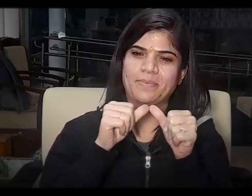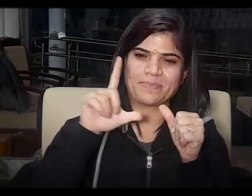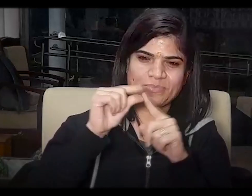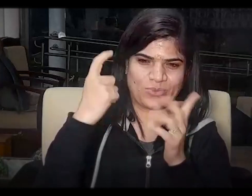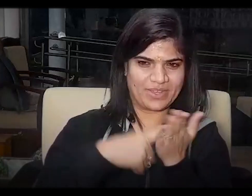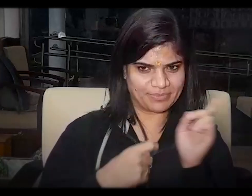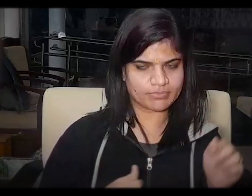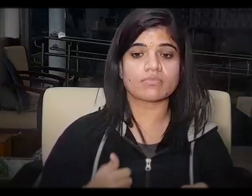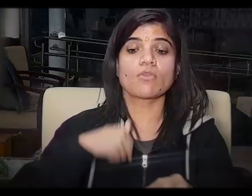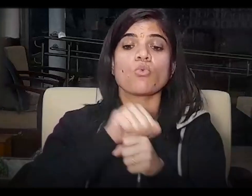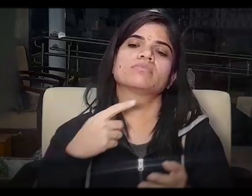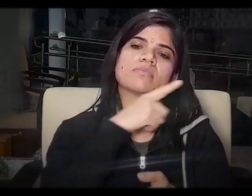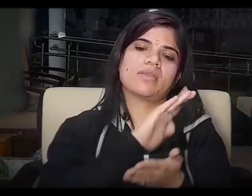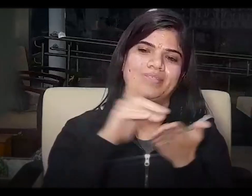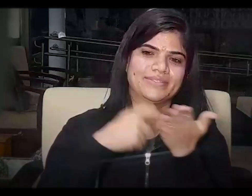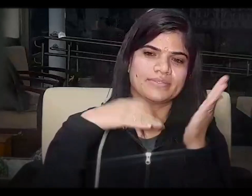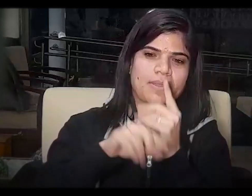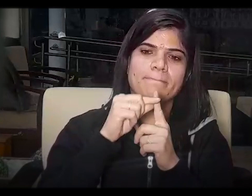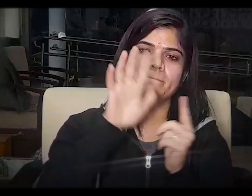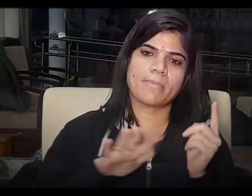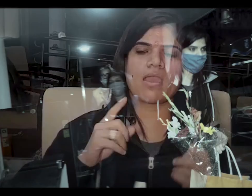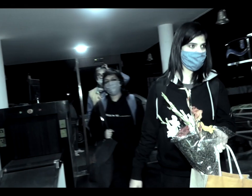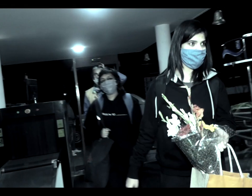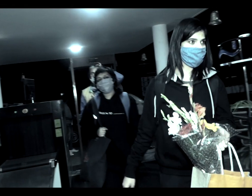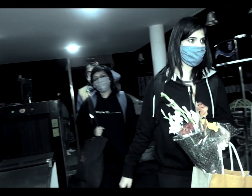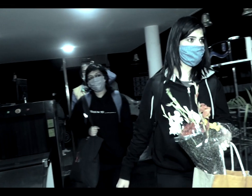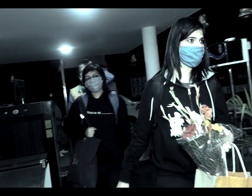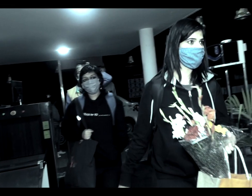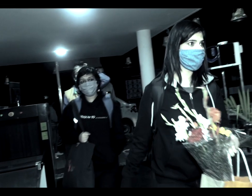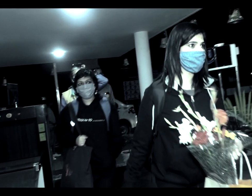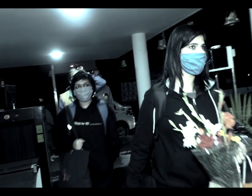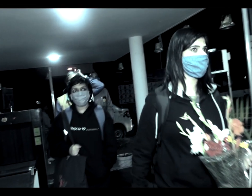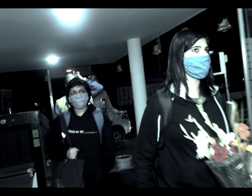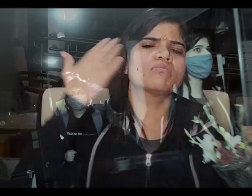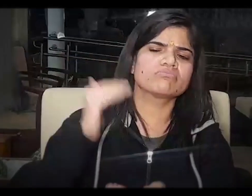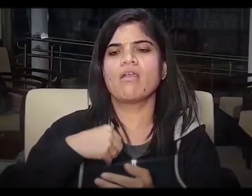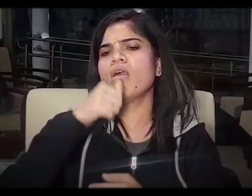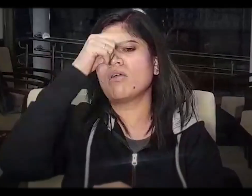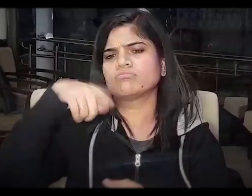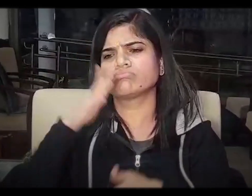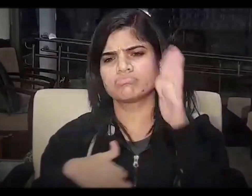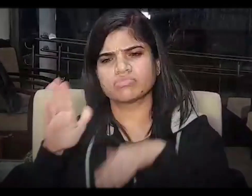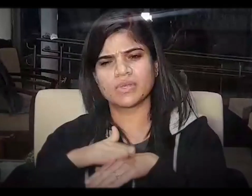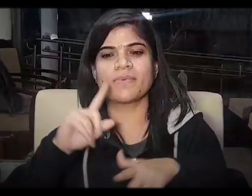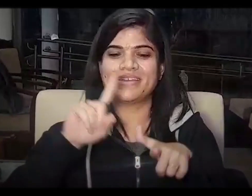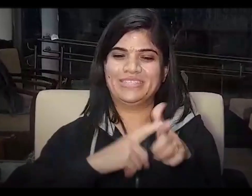Bhopal. I am currently as Haryana in Panchkula. I have won the World Developer Chess